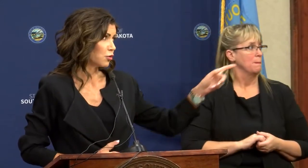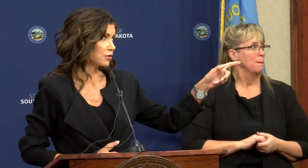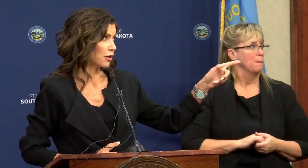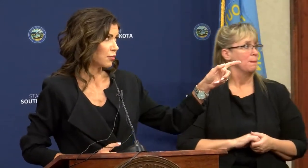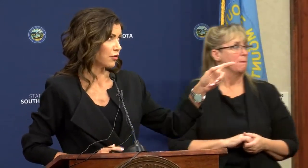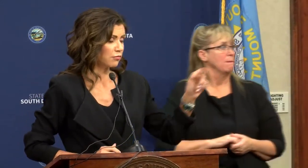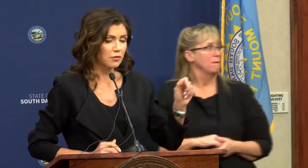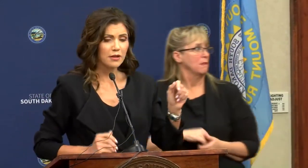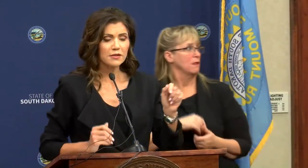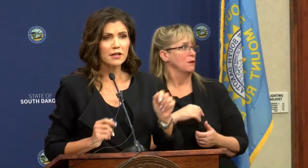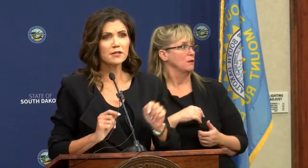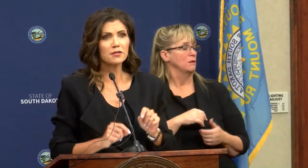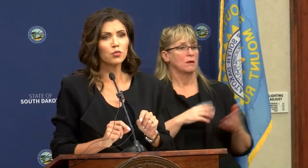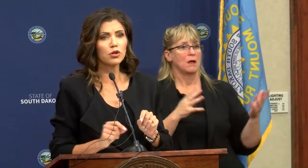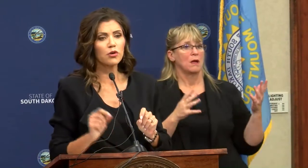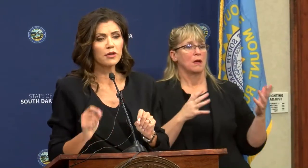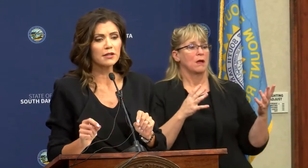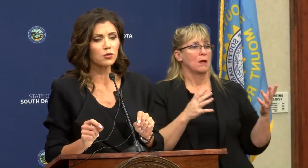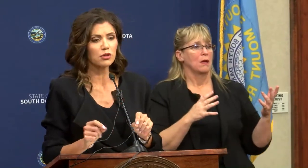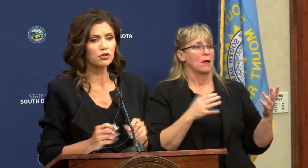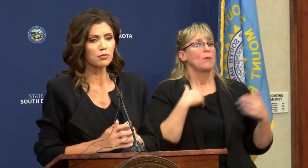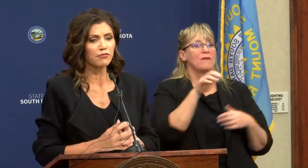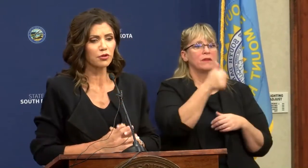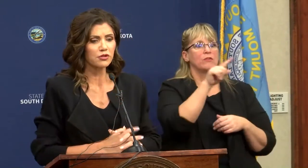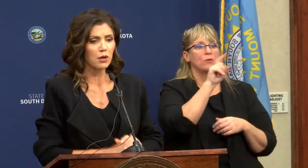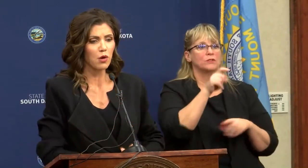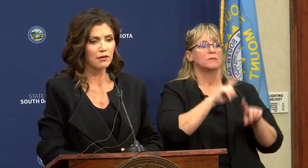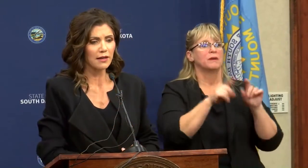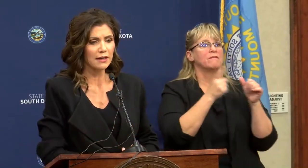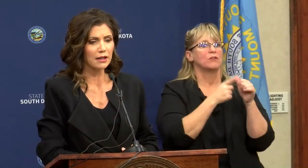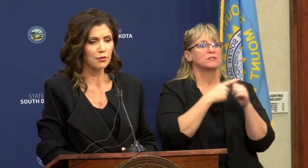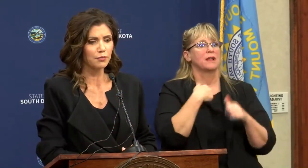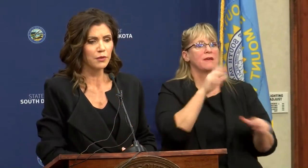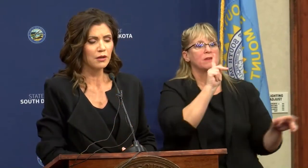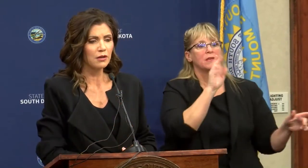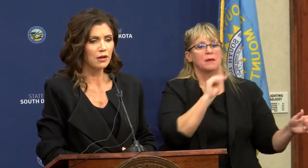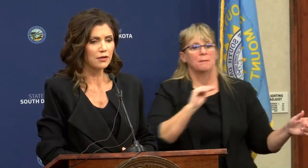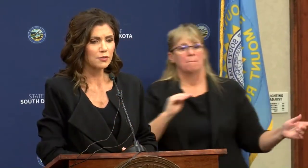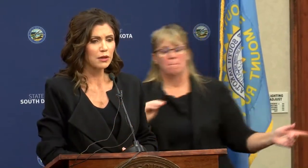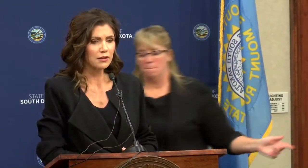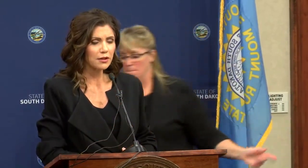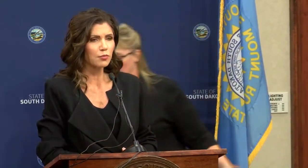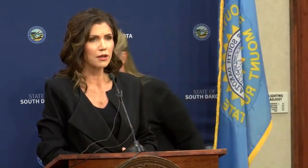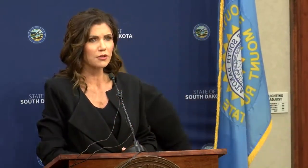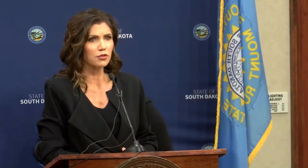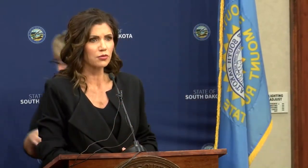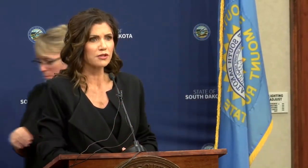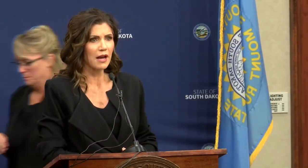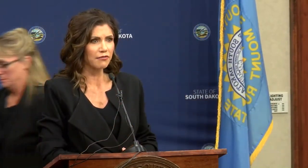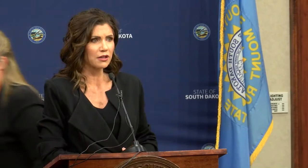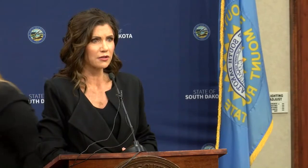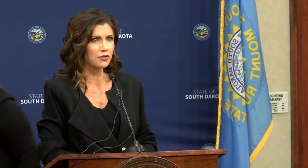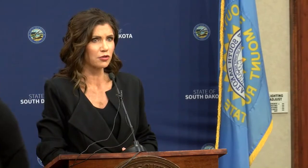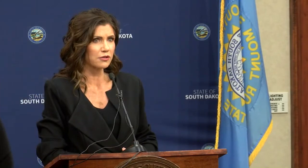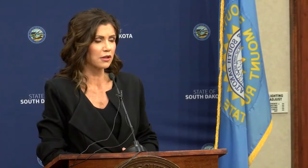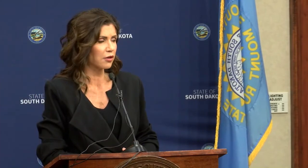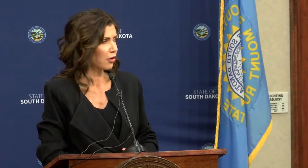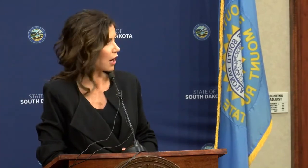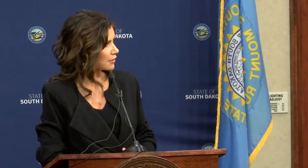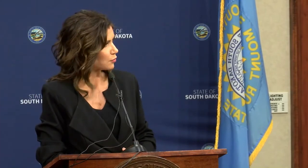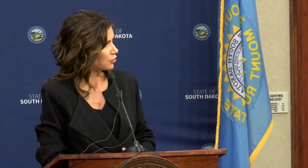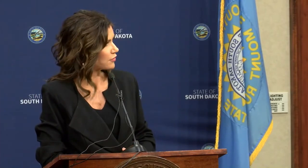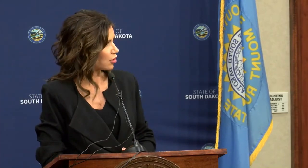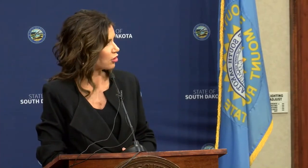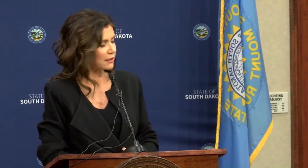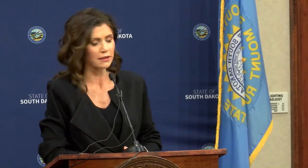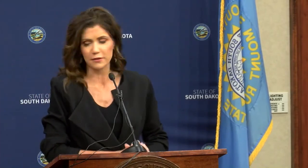Kim, do you want to talk about that? We'll go to the next question, but first I want to let Kim speak a little bit to staffing concerns in